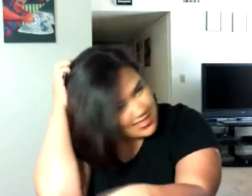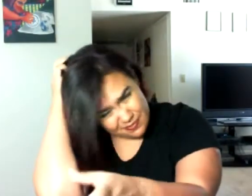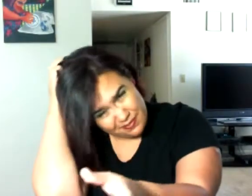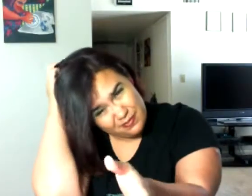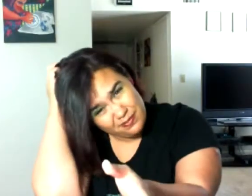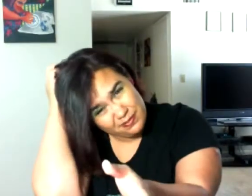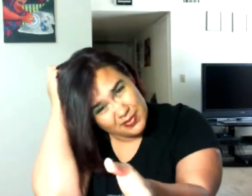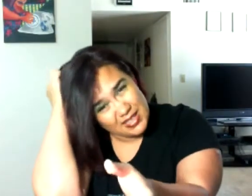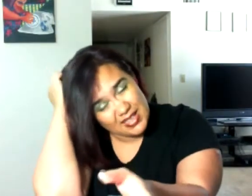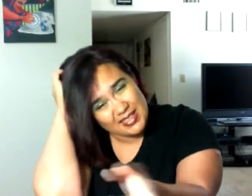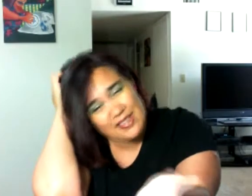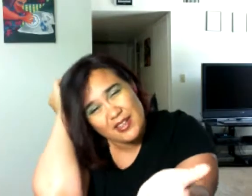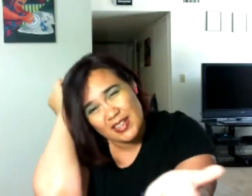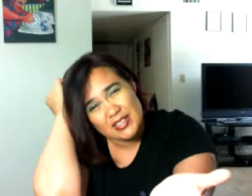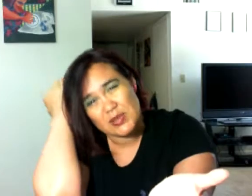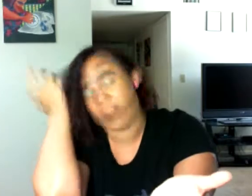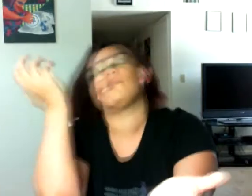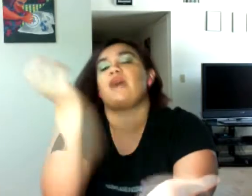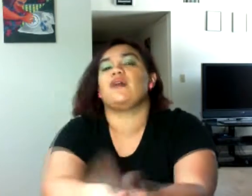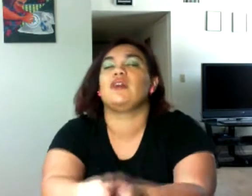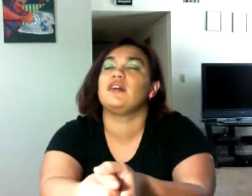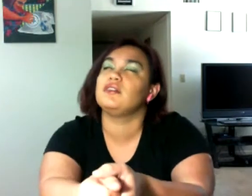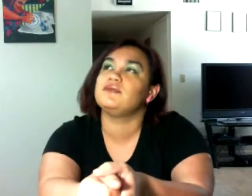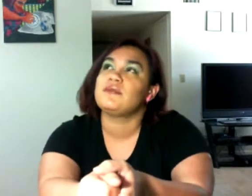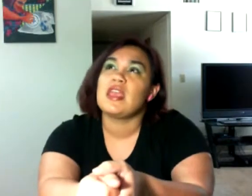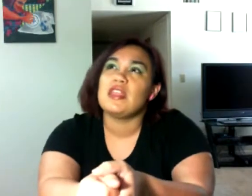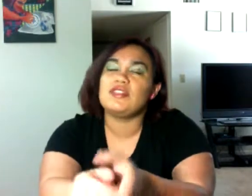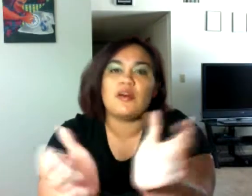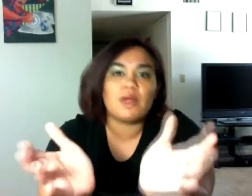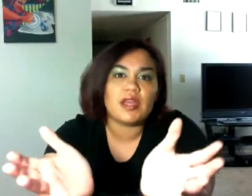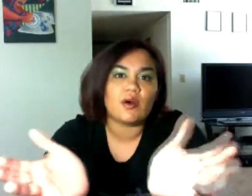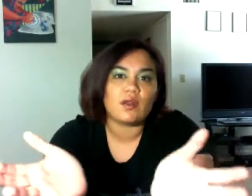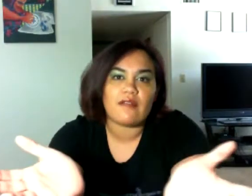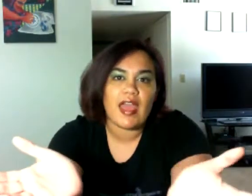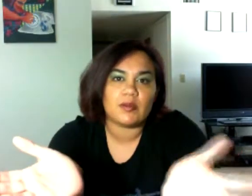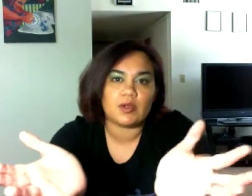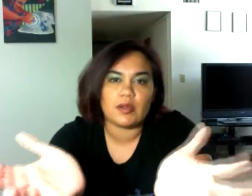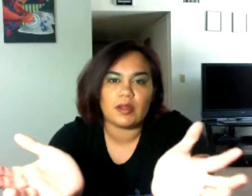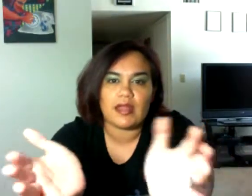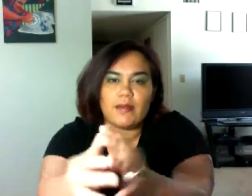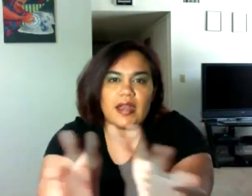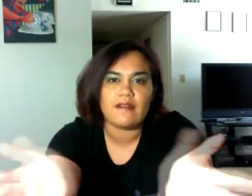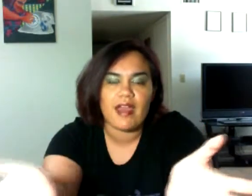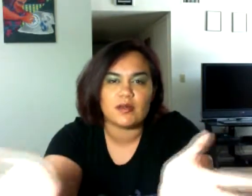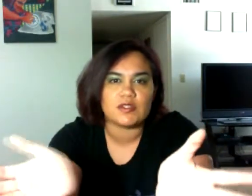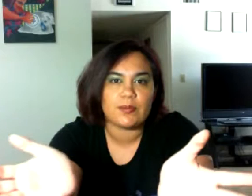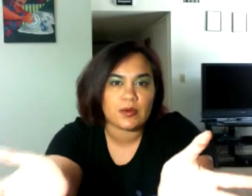I feel like that's what this is about. There's not really a whole lot of animal like competitive animal sports